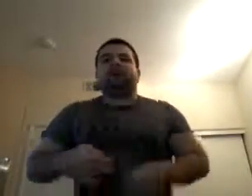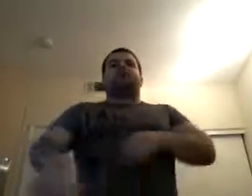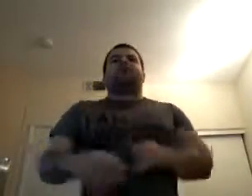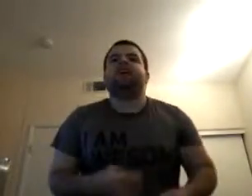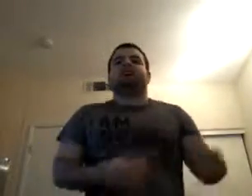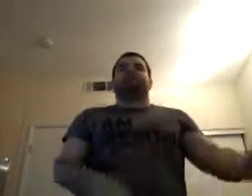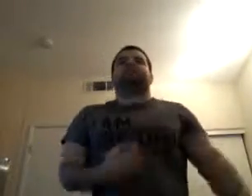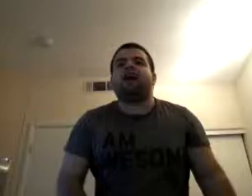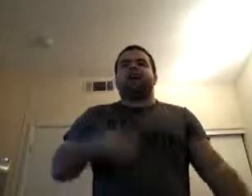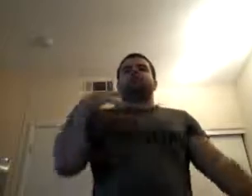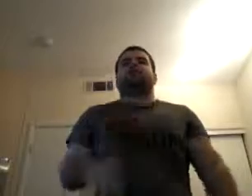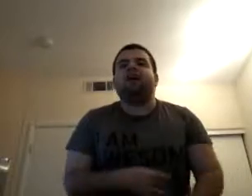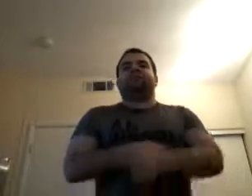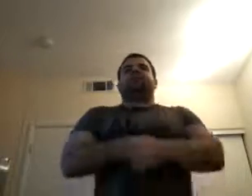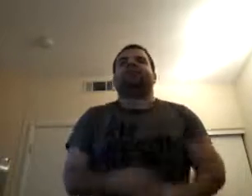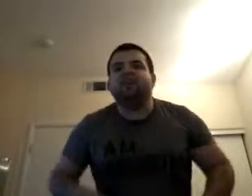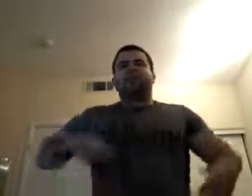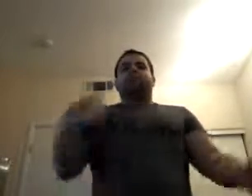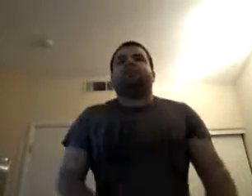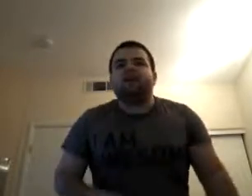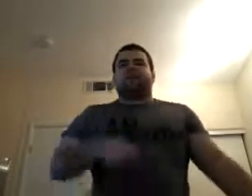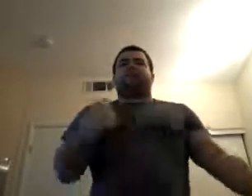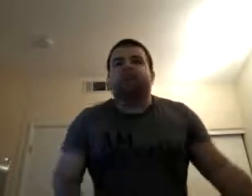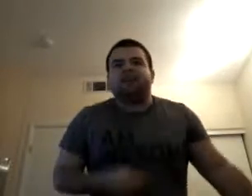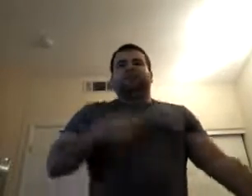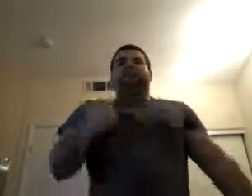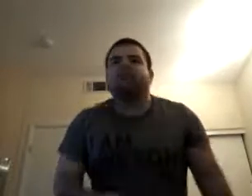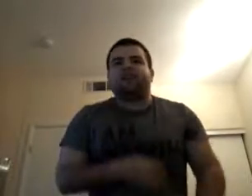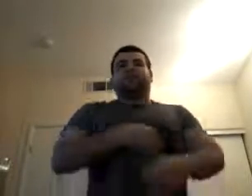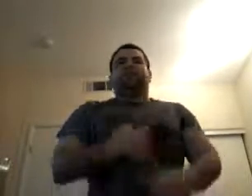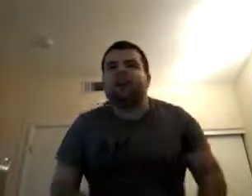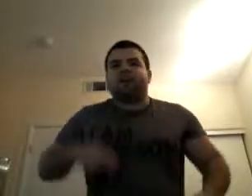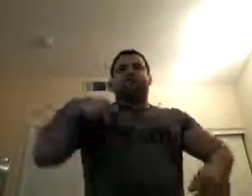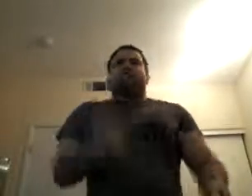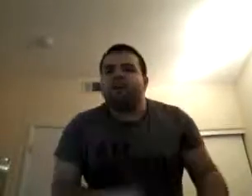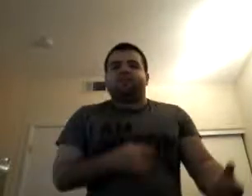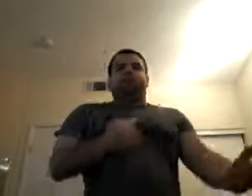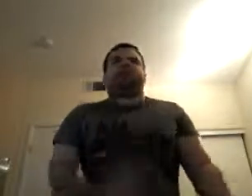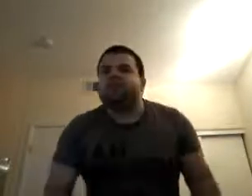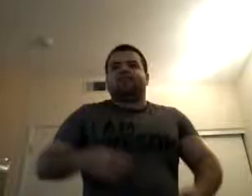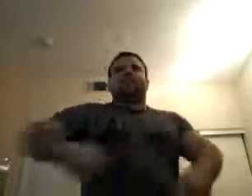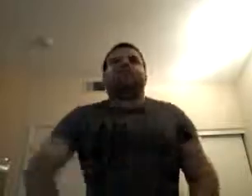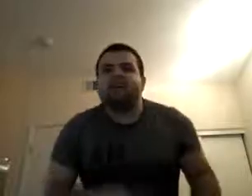don't you're I She's coming out. She's coming out.